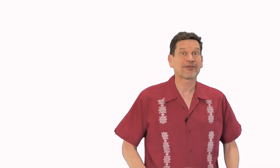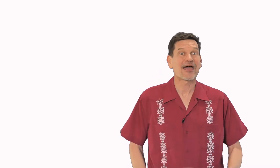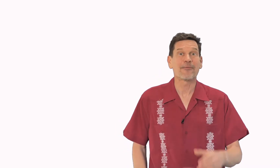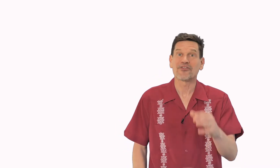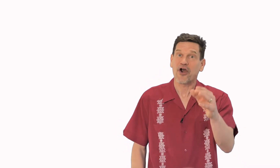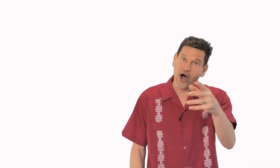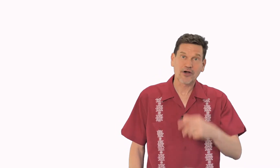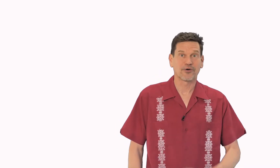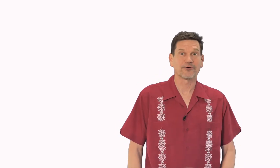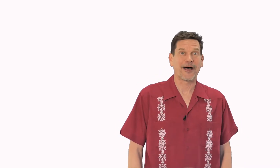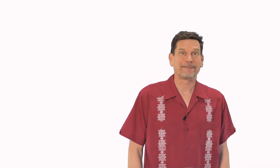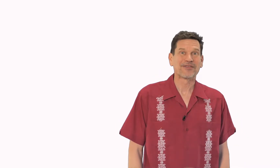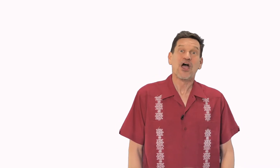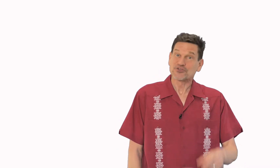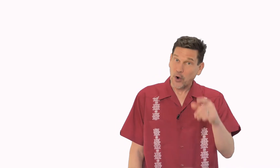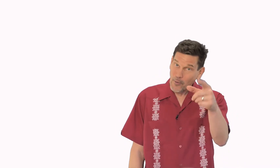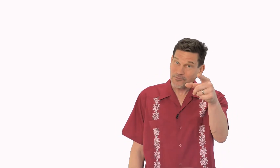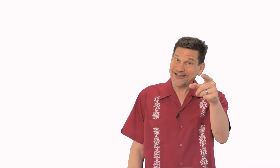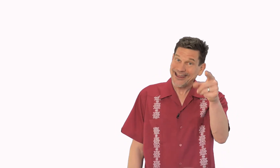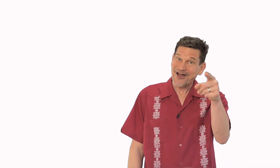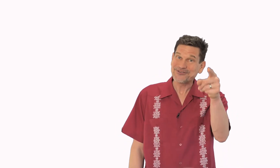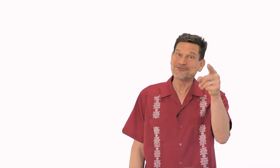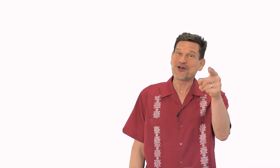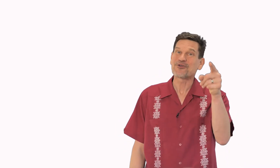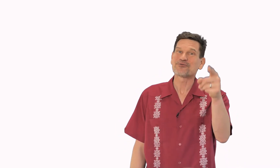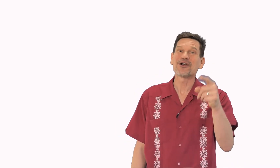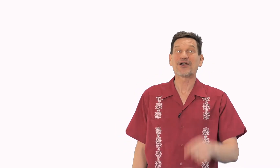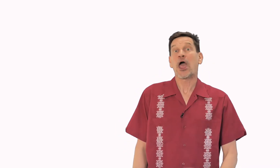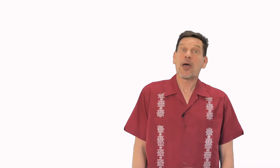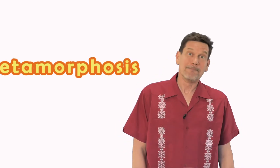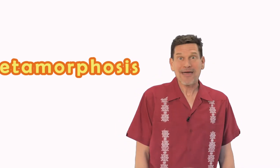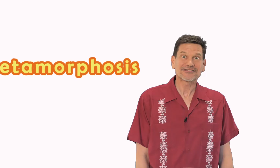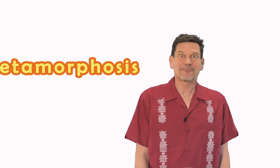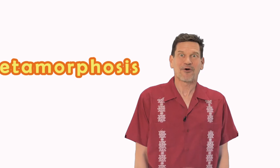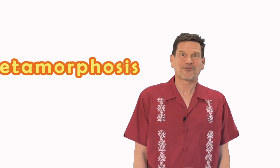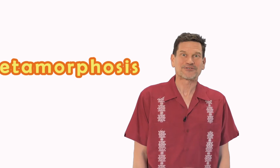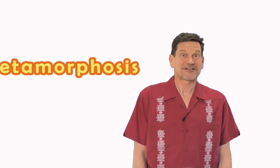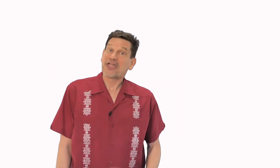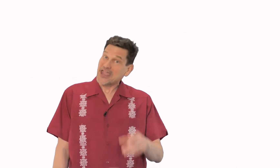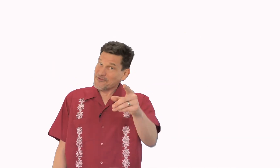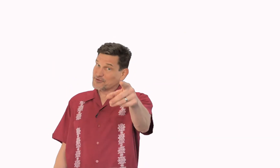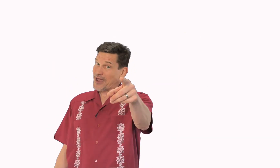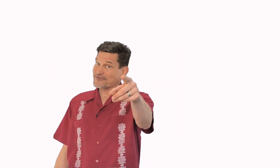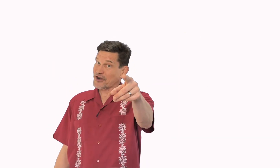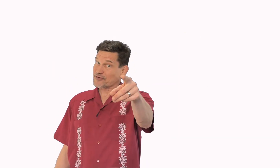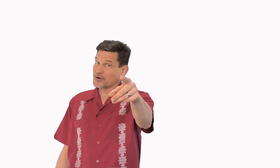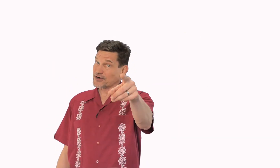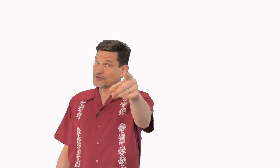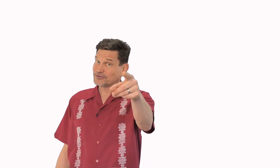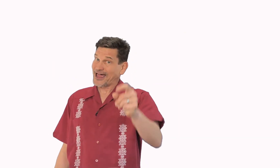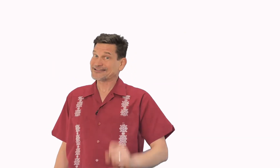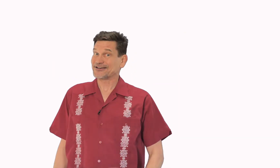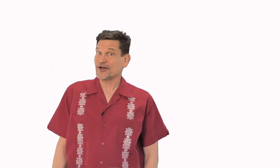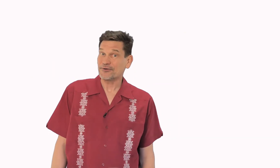plan when they're all grown up. So hopefully now you know the word metamorphosis. If you have another word you'd like to know,